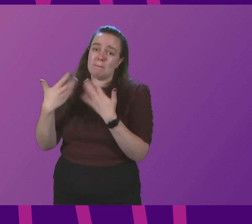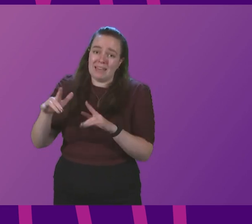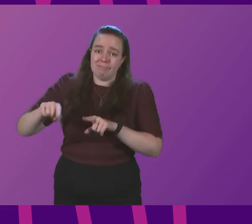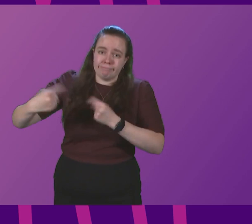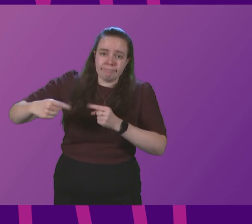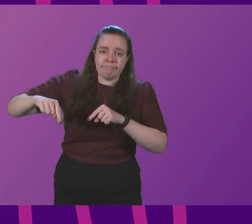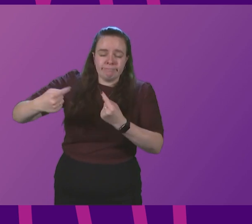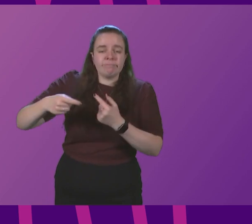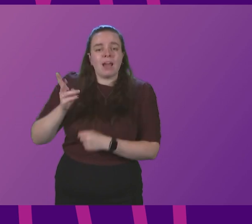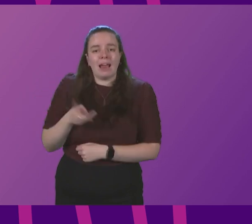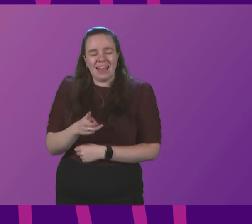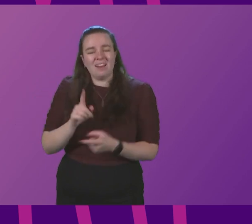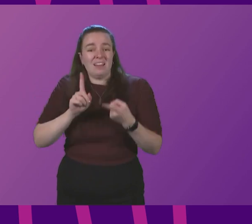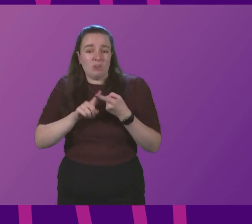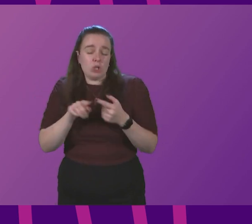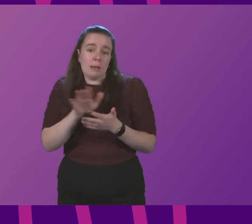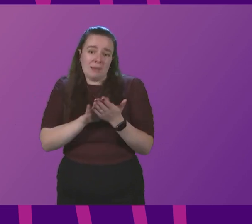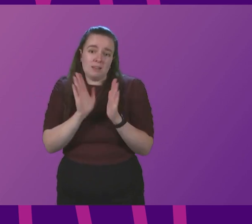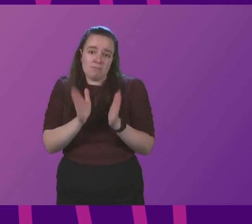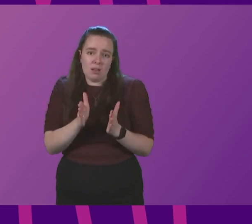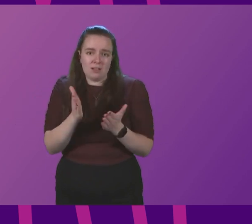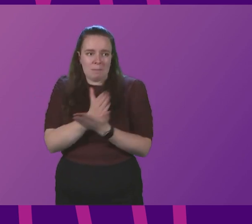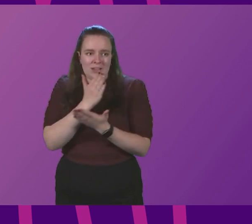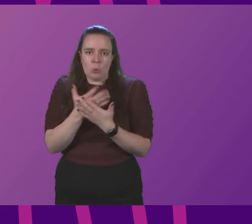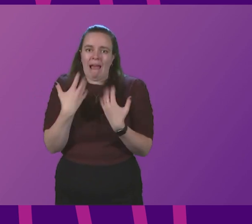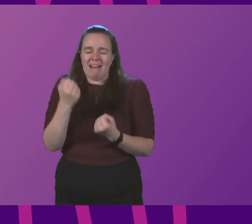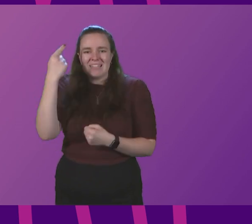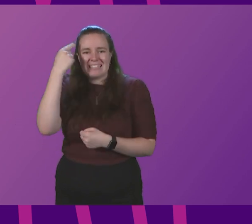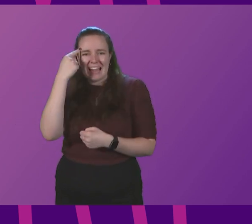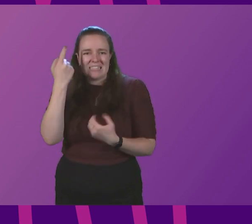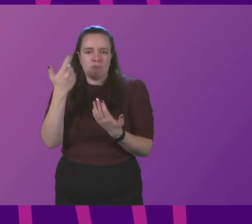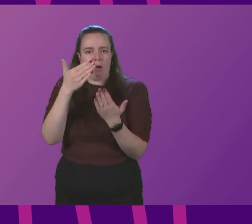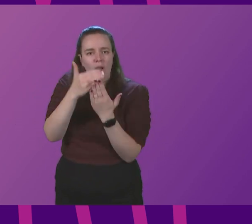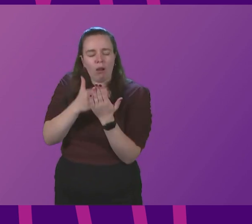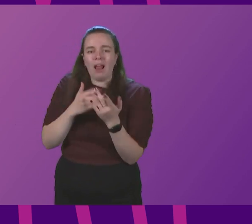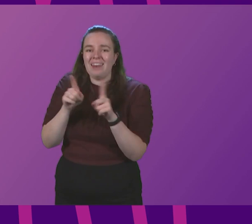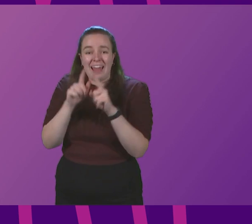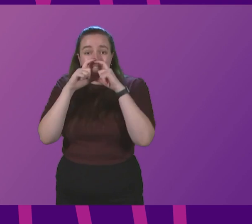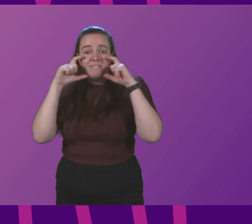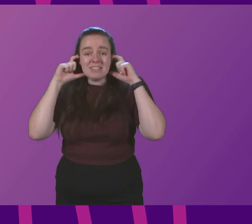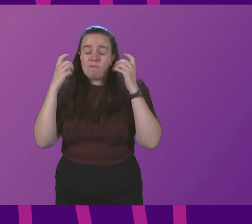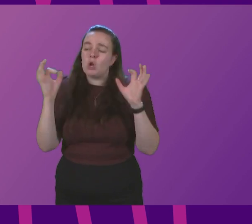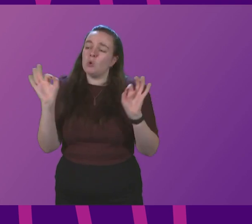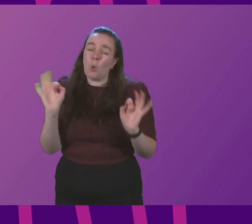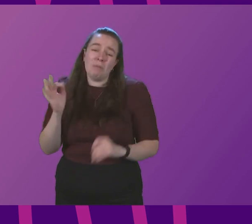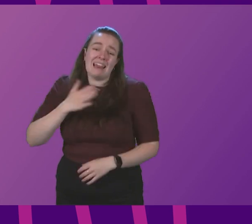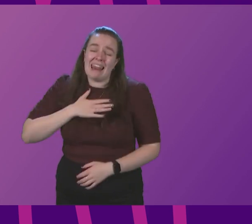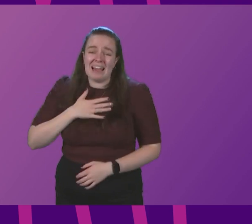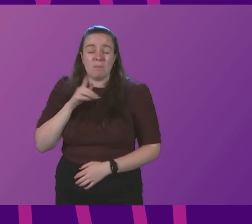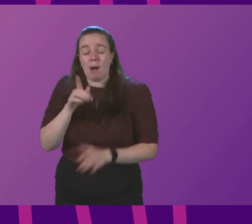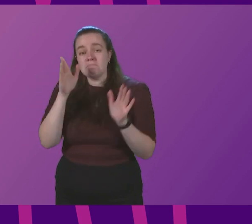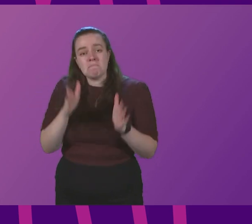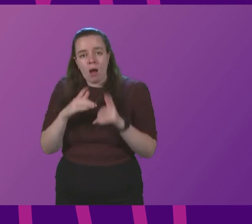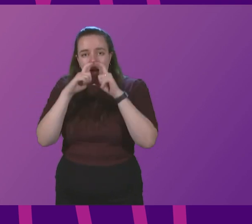and again. Firstly, it means making sure there are sensible mitigations in schools, like face coverings, which nobody likes but are essential.